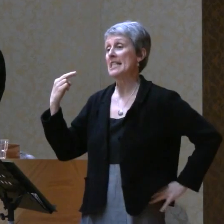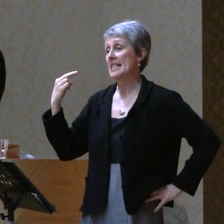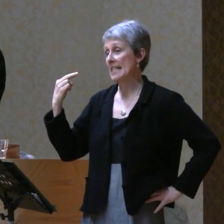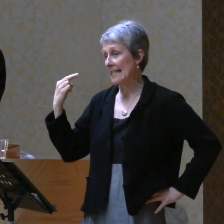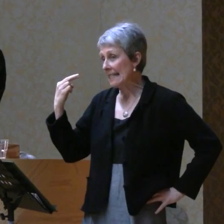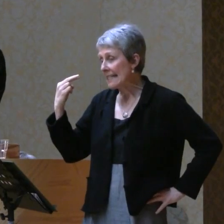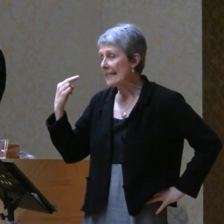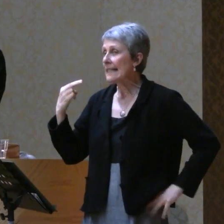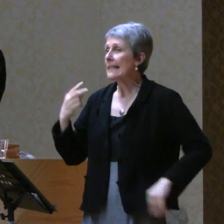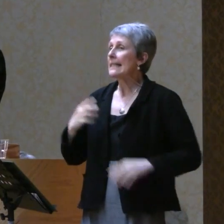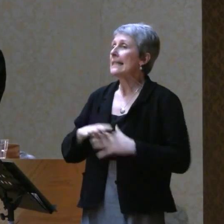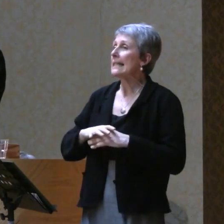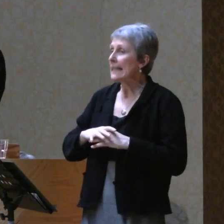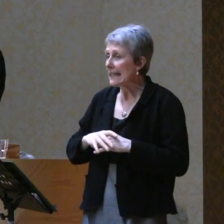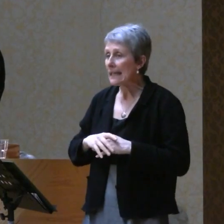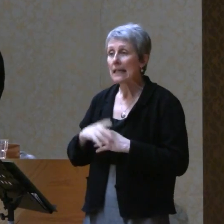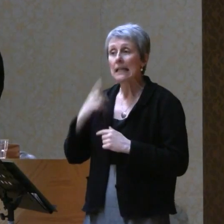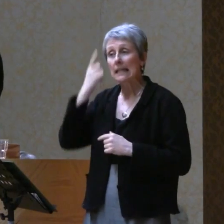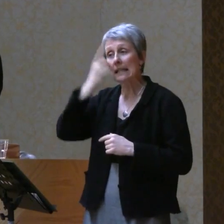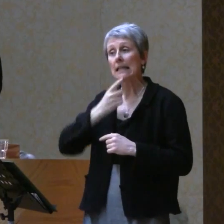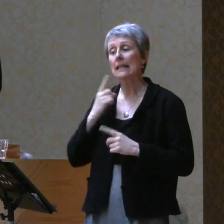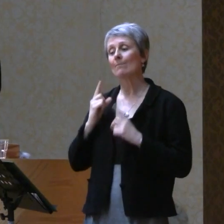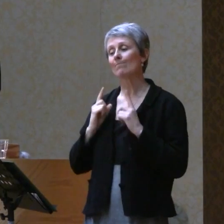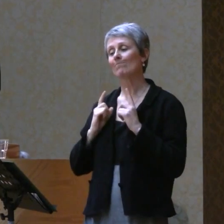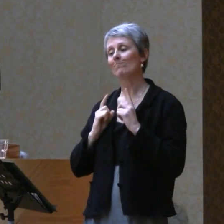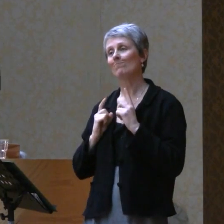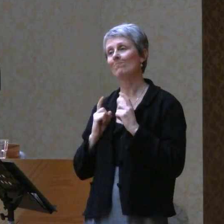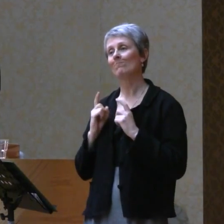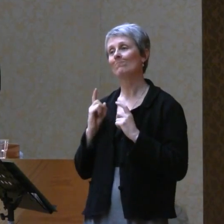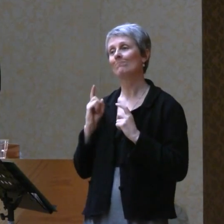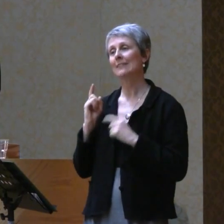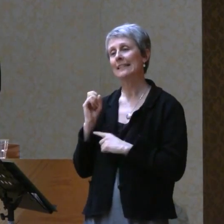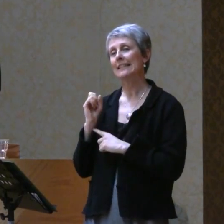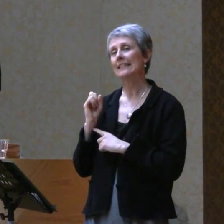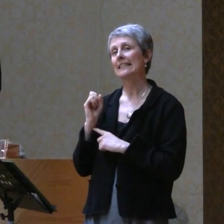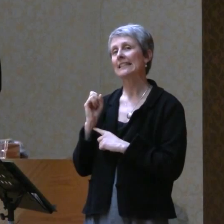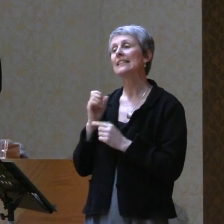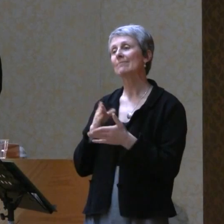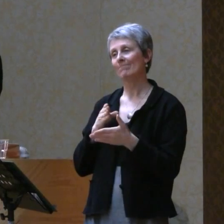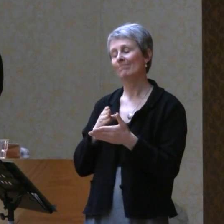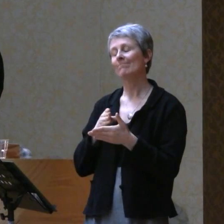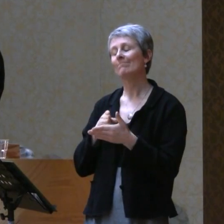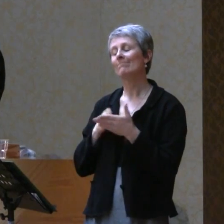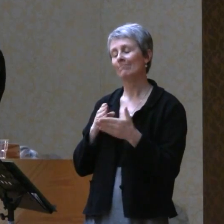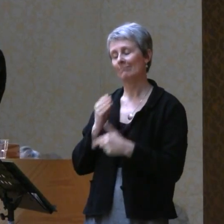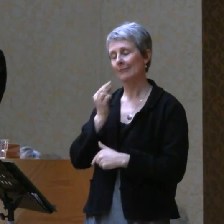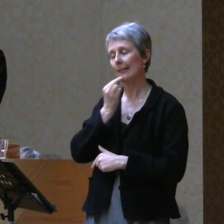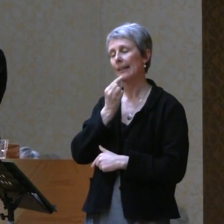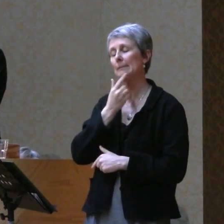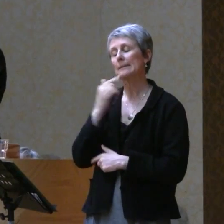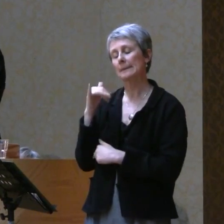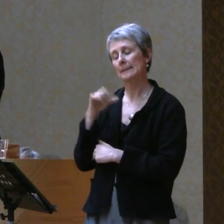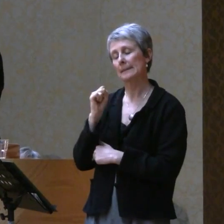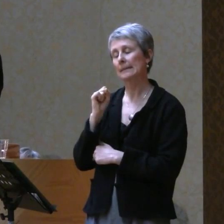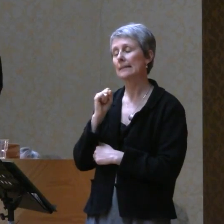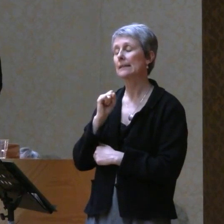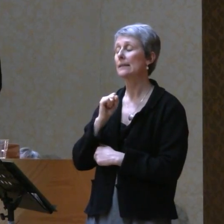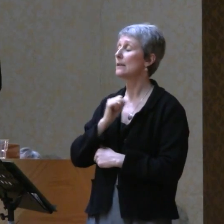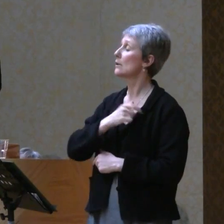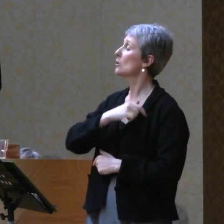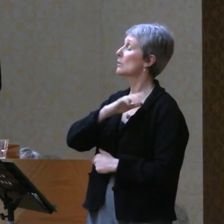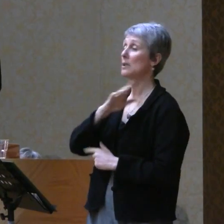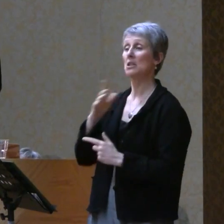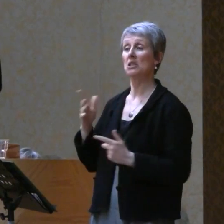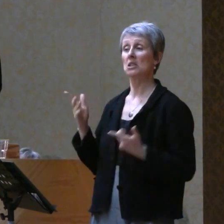I could read in unresolvedness in his slow nod. And I took the leap of faith. Jason,